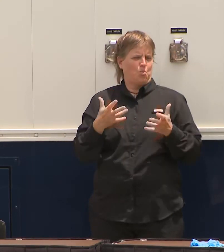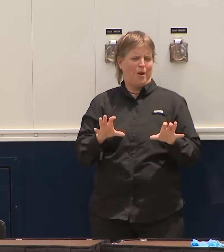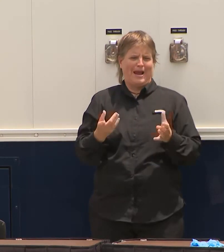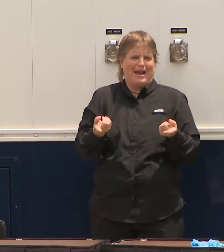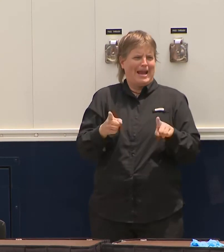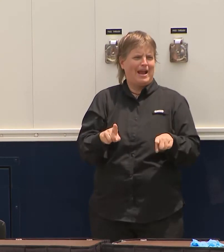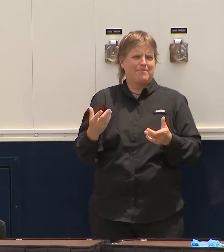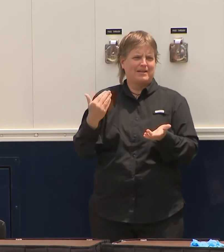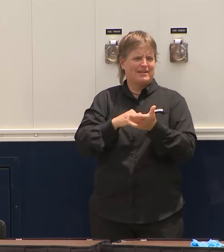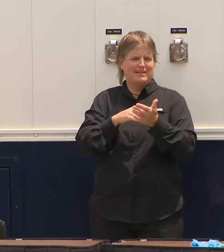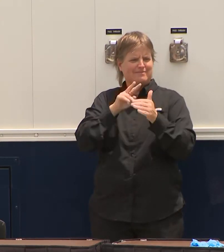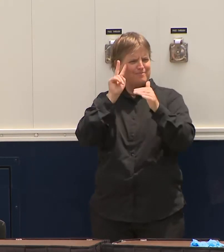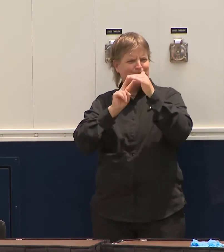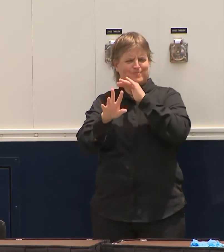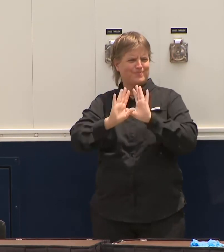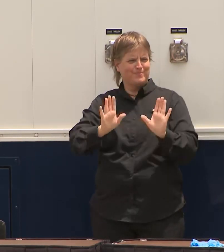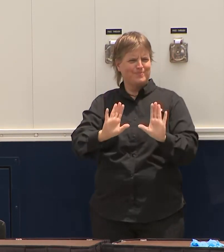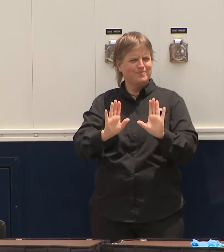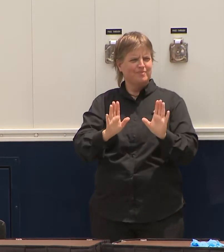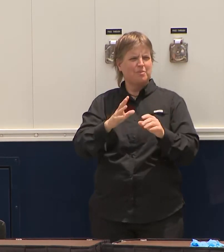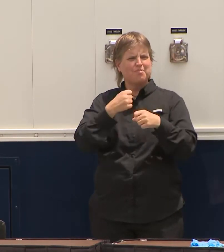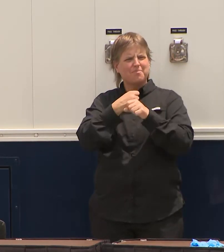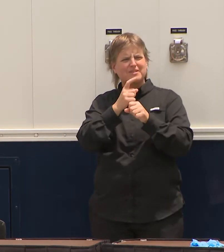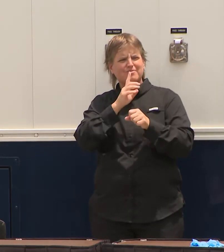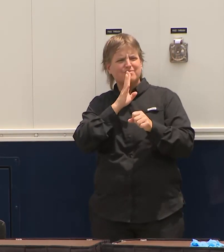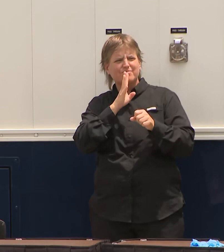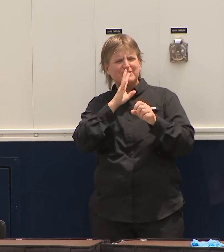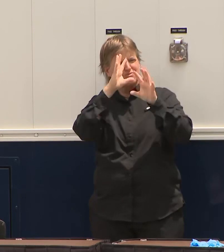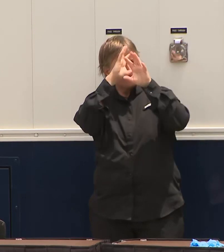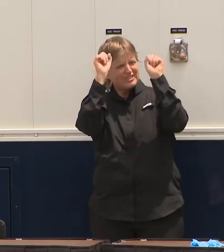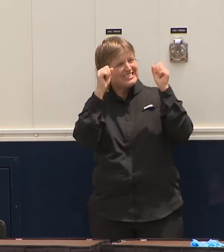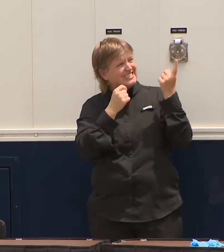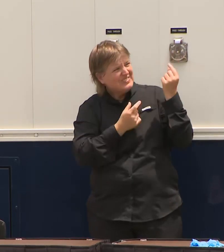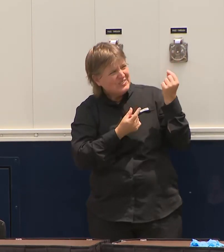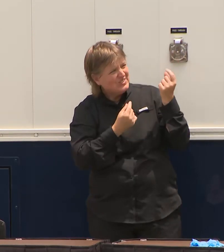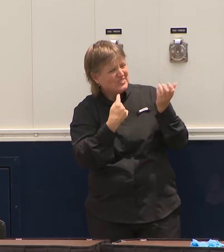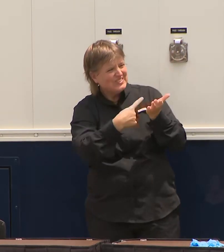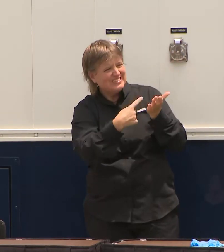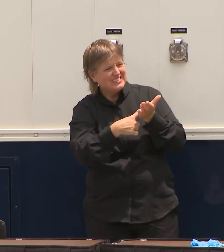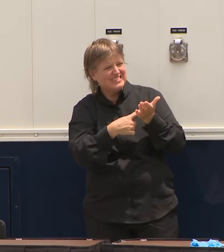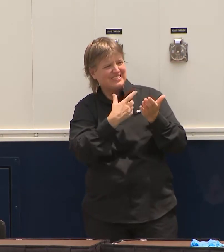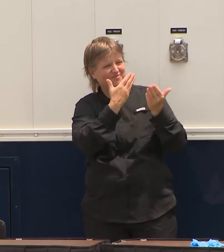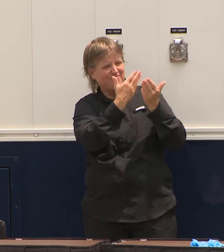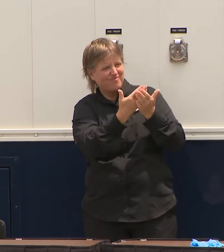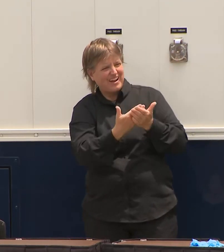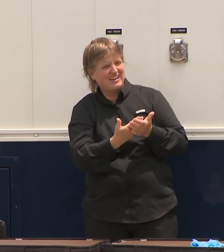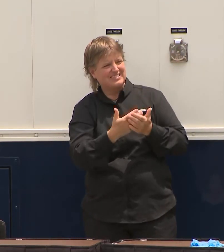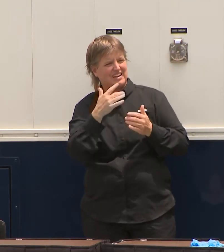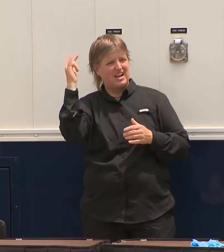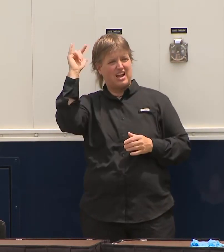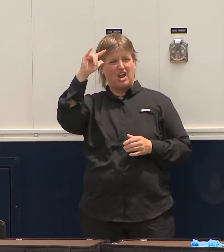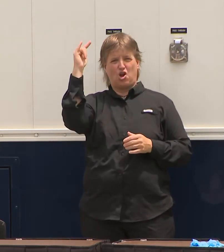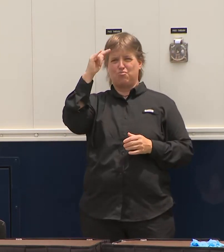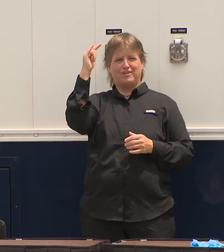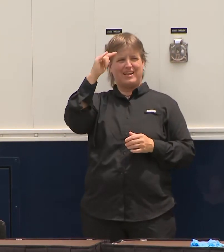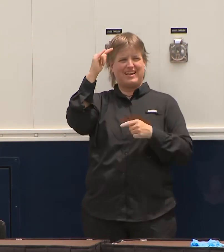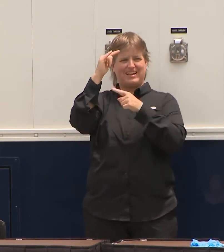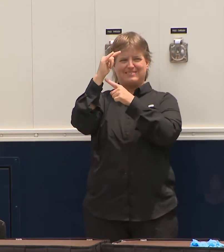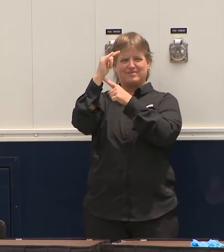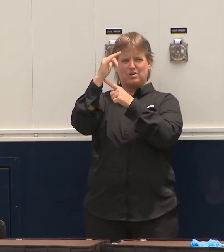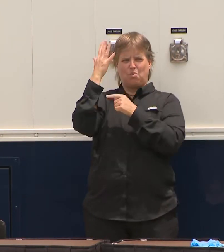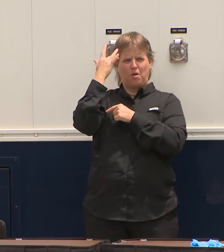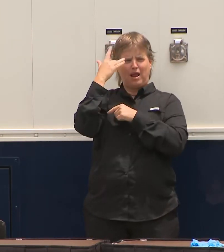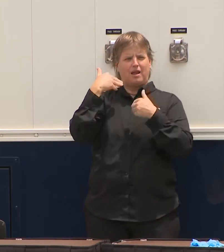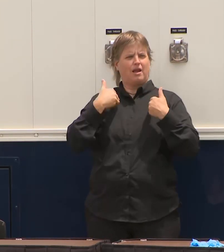president about this, when you're talking about some of the, because the fact of the matter is, airplanes are what brought the virus to the United